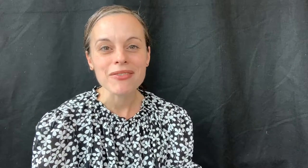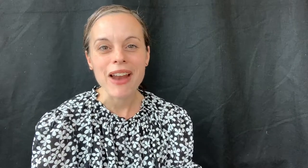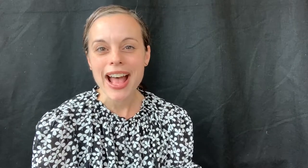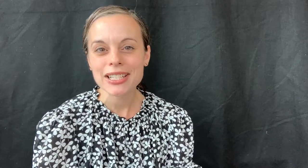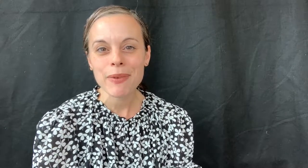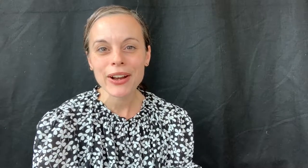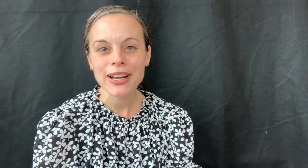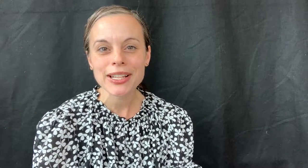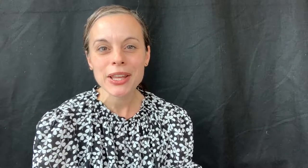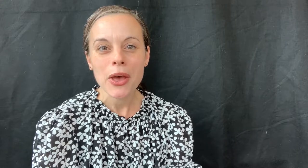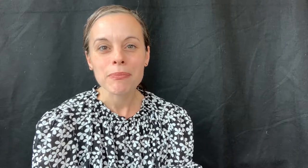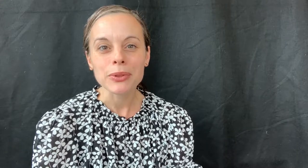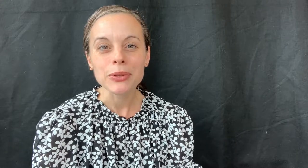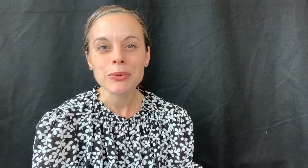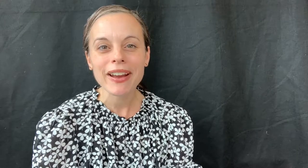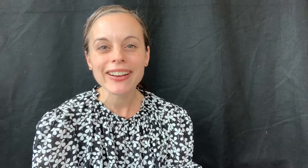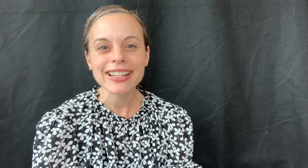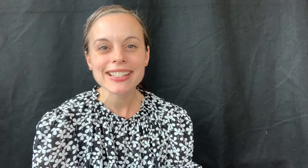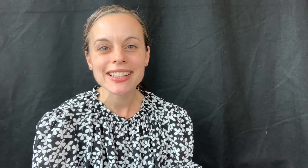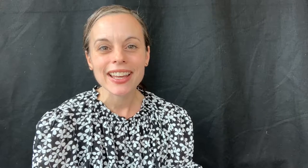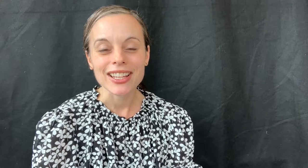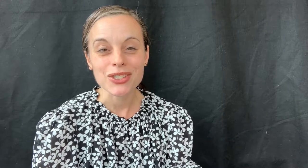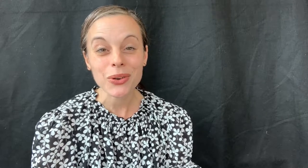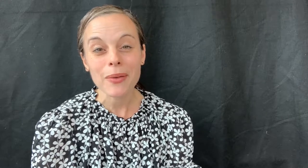raspberries? Like blueberries, strawberries.